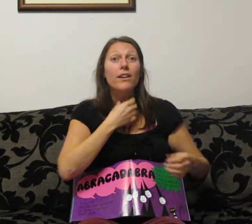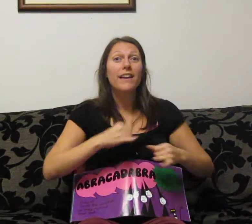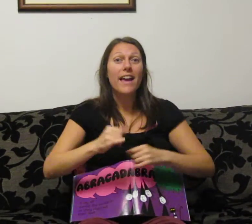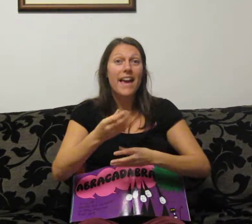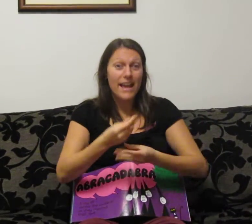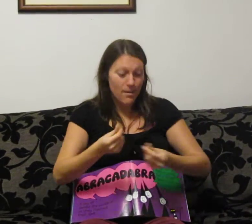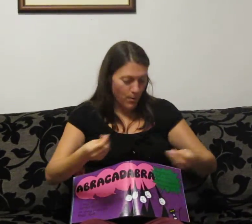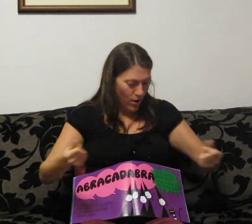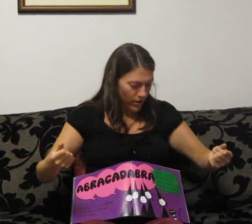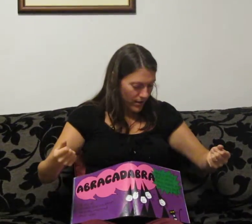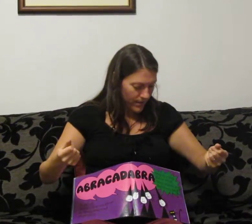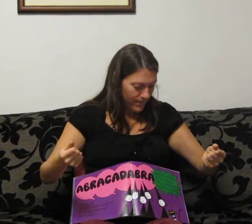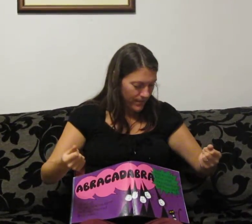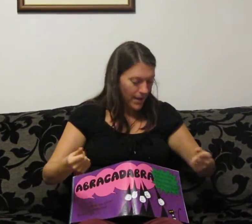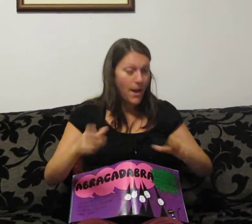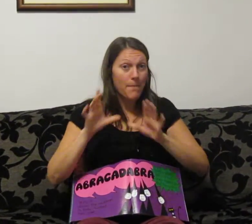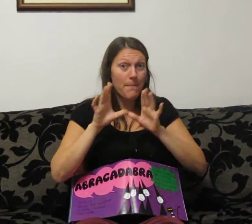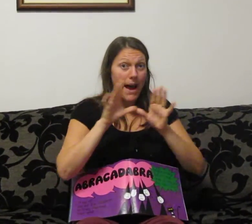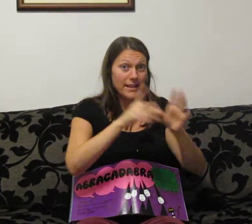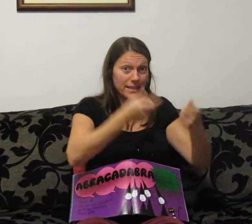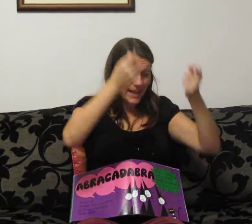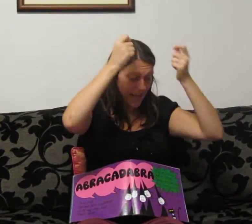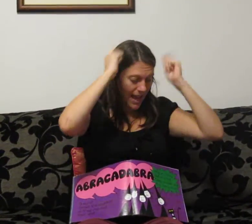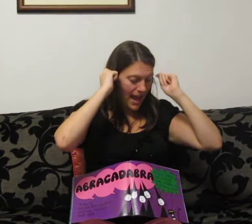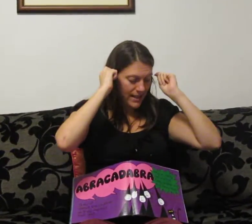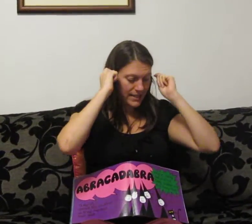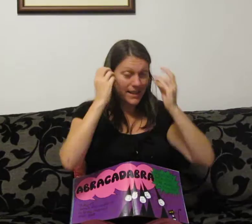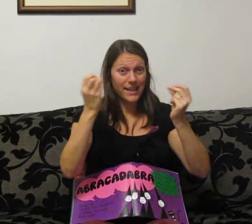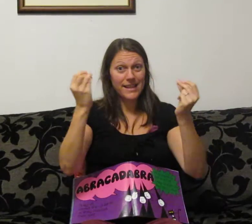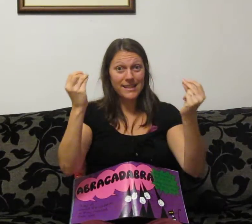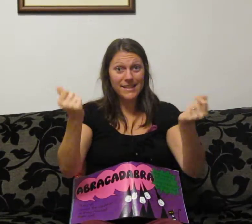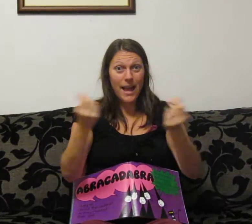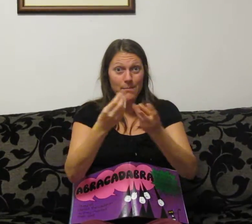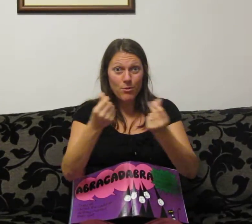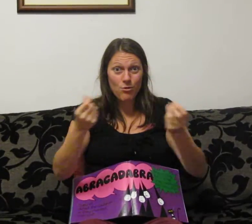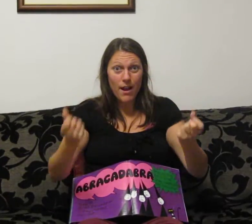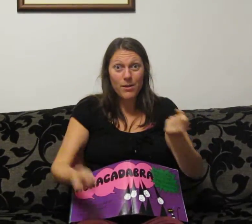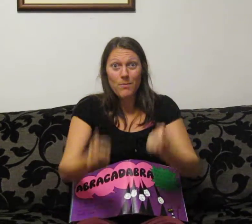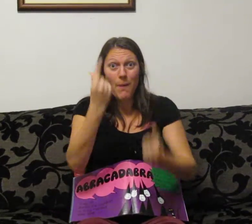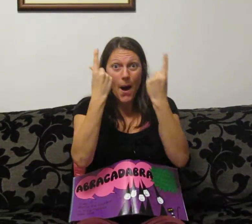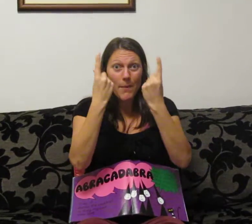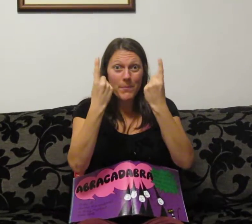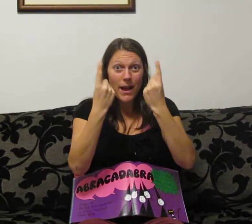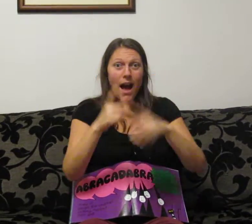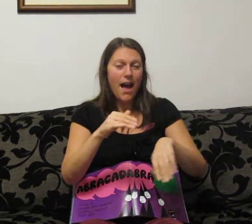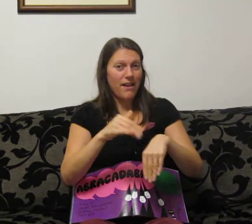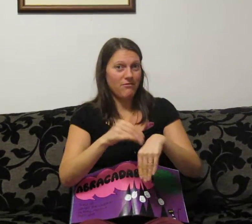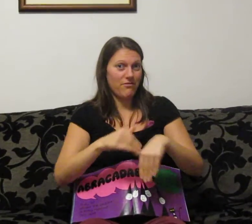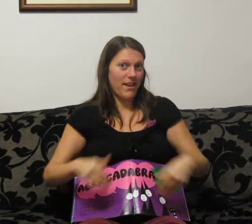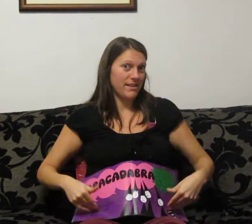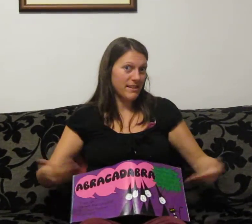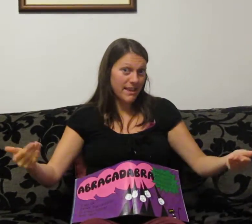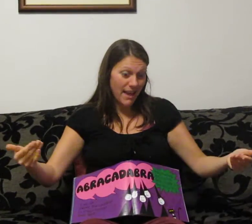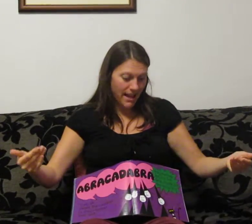in a bog, bat in a hat, snap, crackle, pop and fancy that.